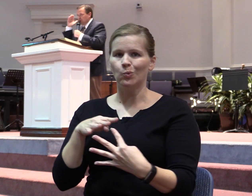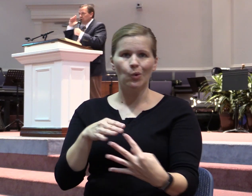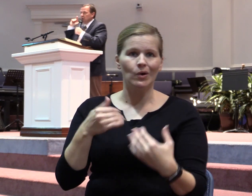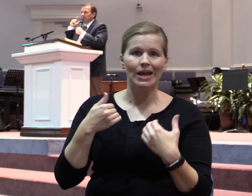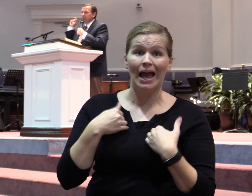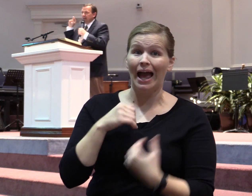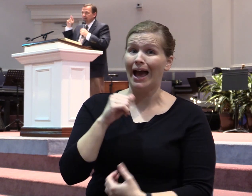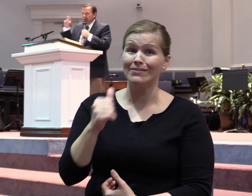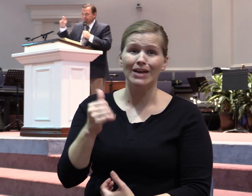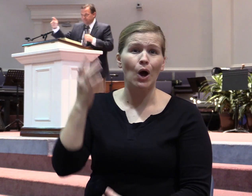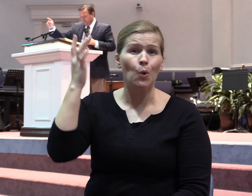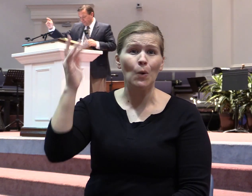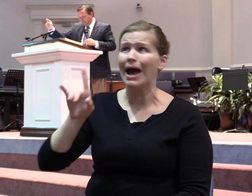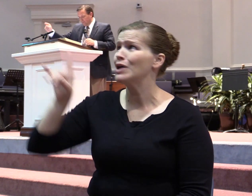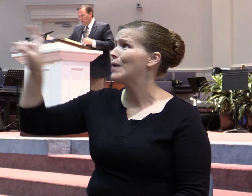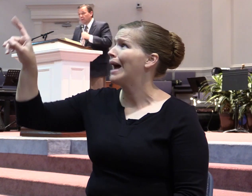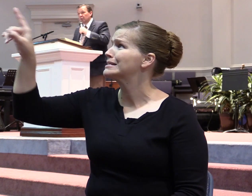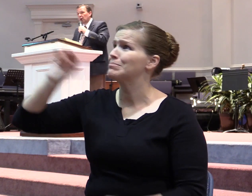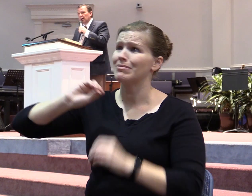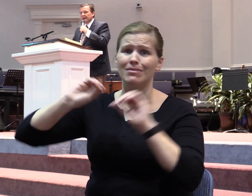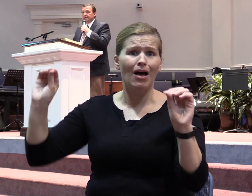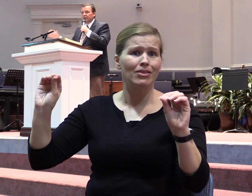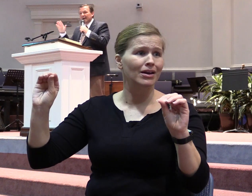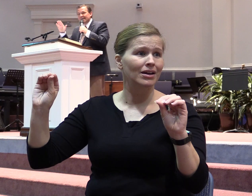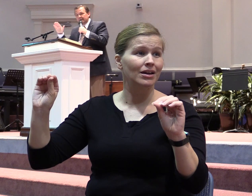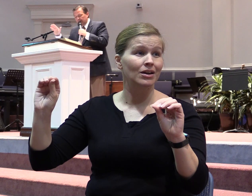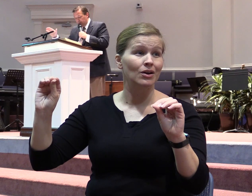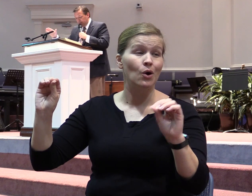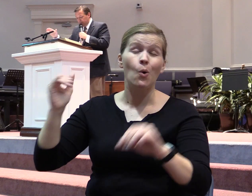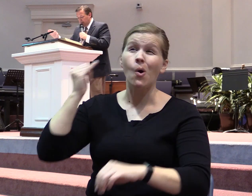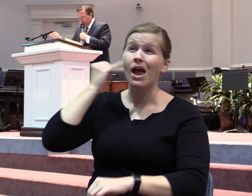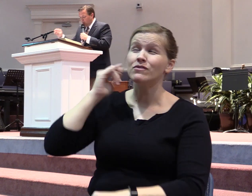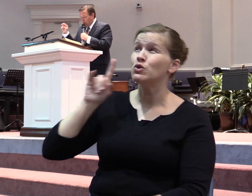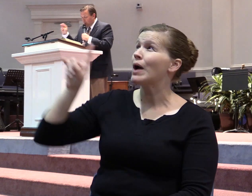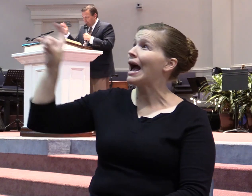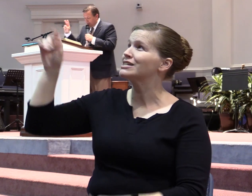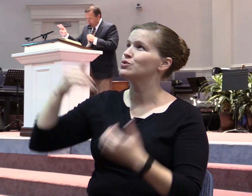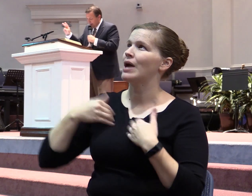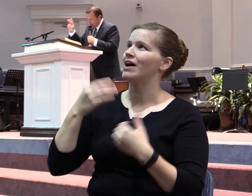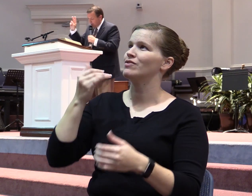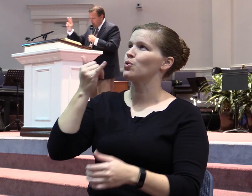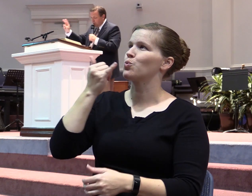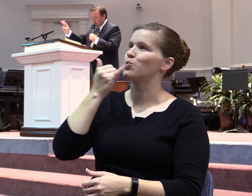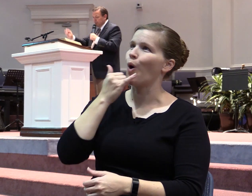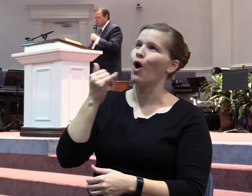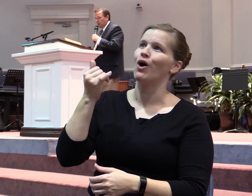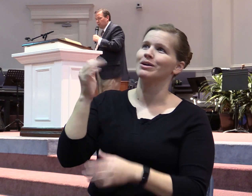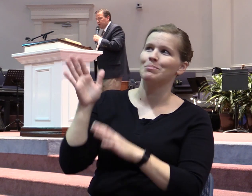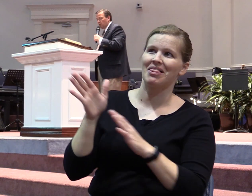you ask not. Or if you are asking, you're asking amiss. So according to this passage, there's two reasons why we don't